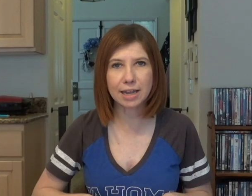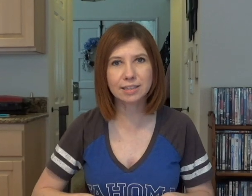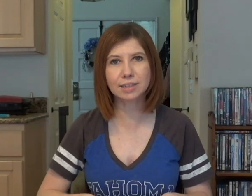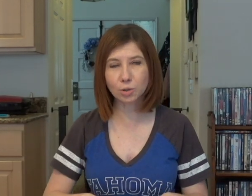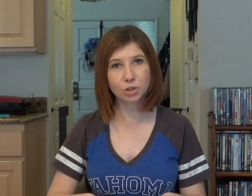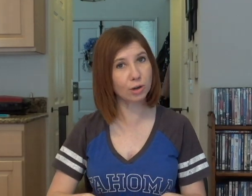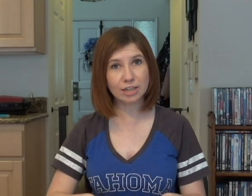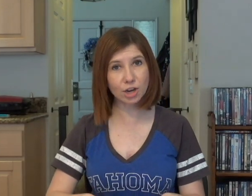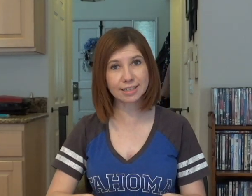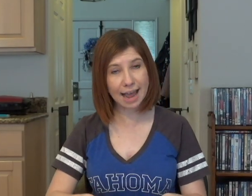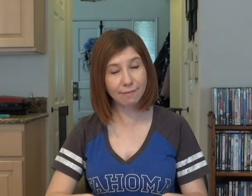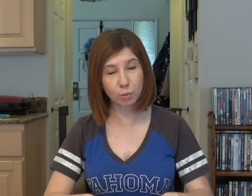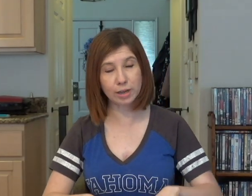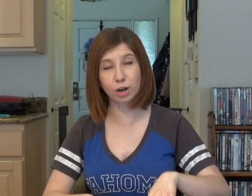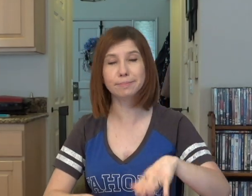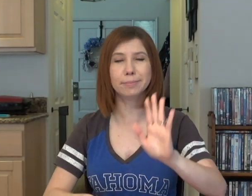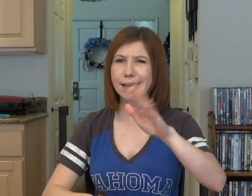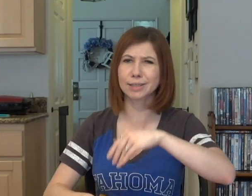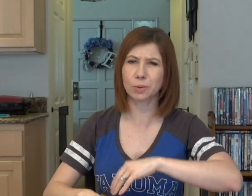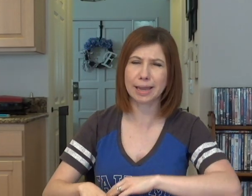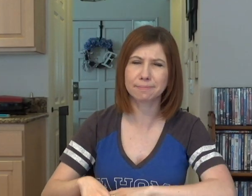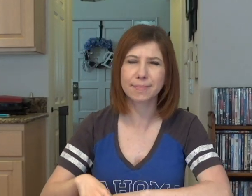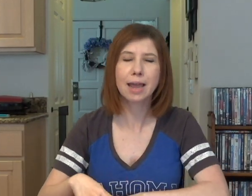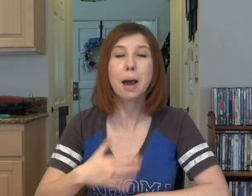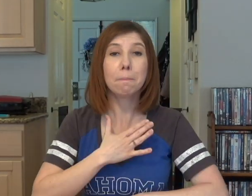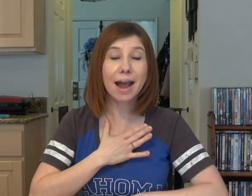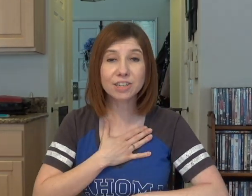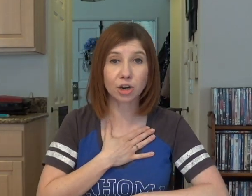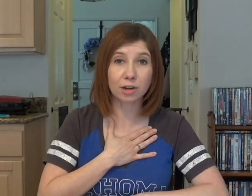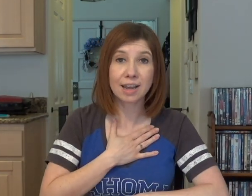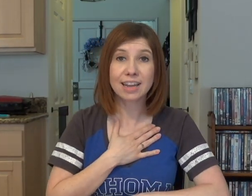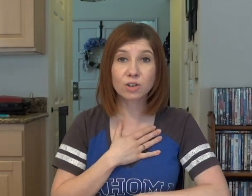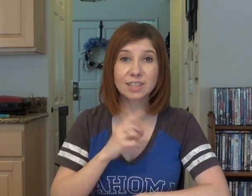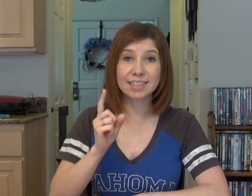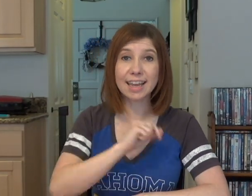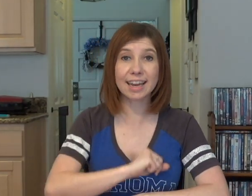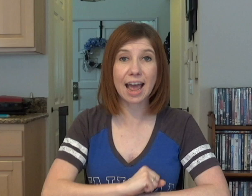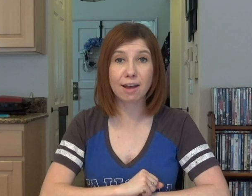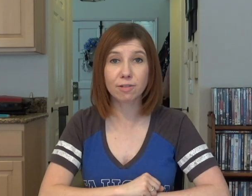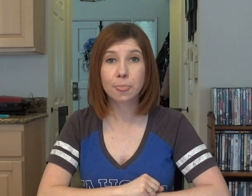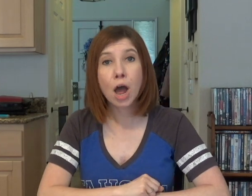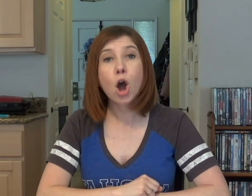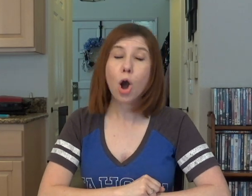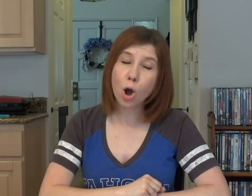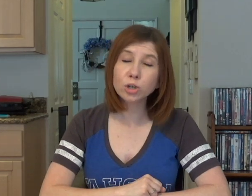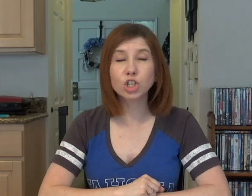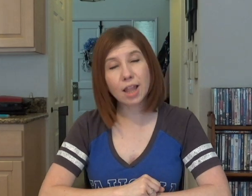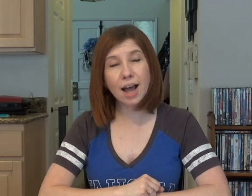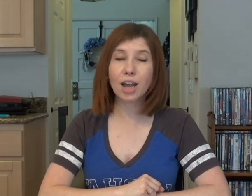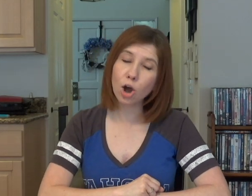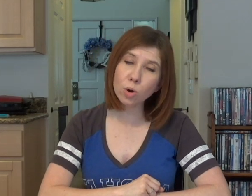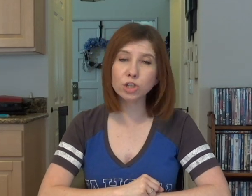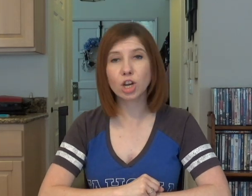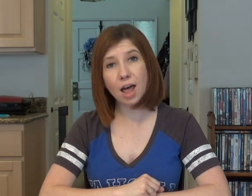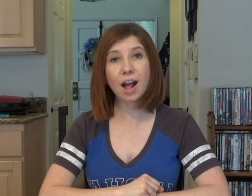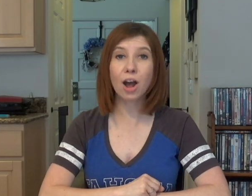friends. It's so strange not to have you here, but that's okay. My turn. Here's the second half. Ochilaka, ochilaka,